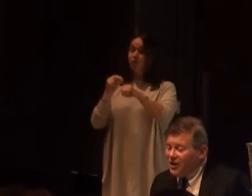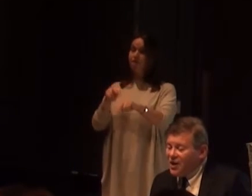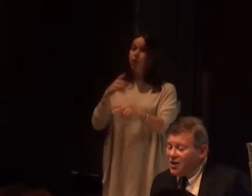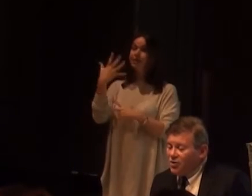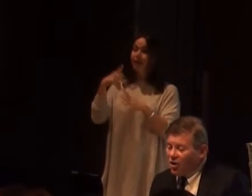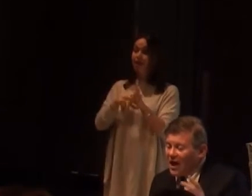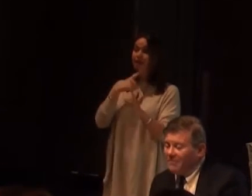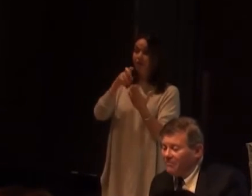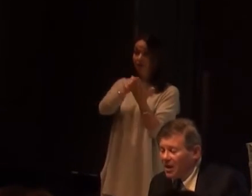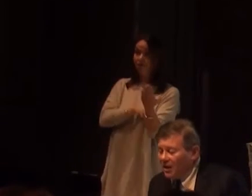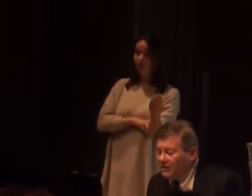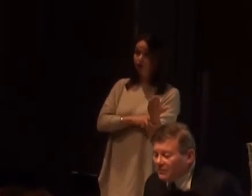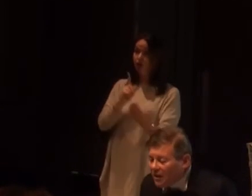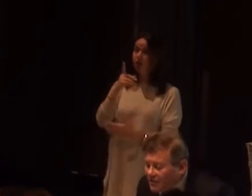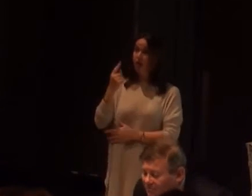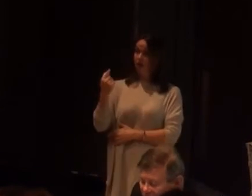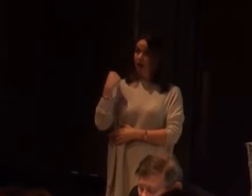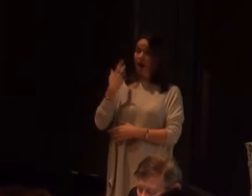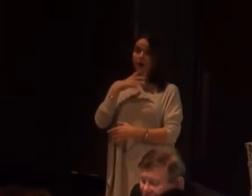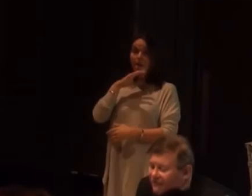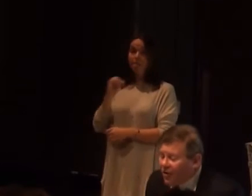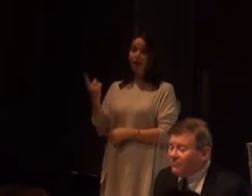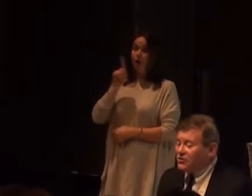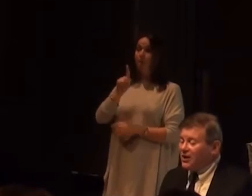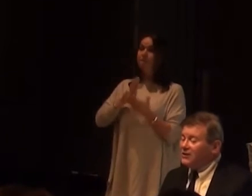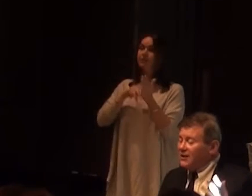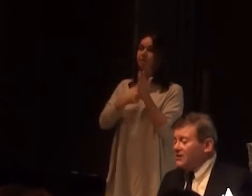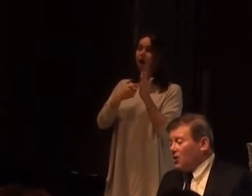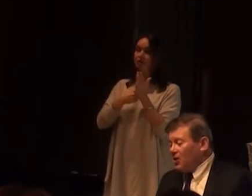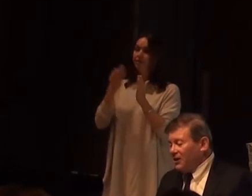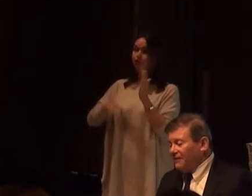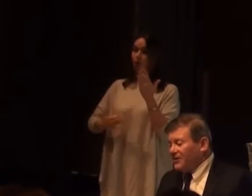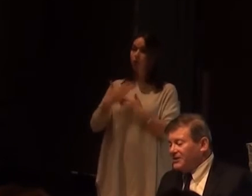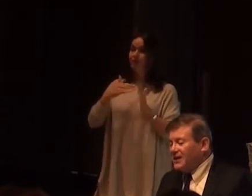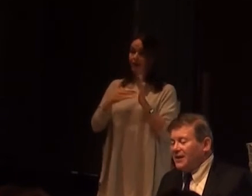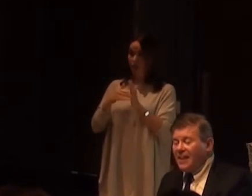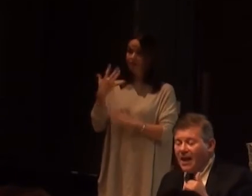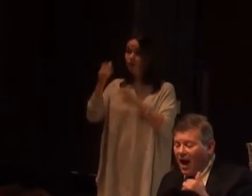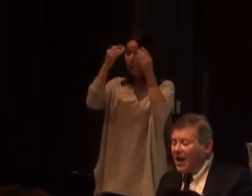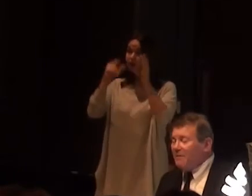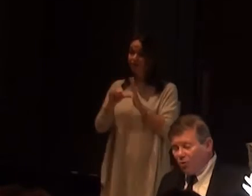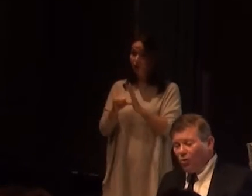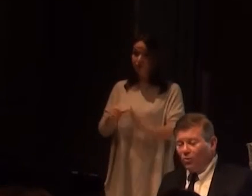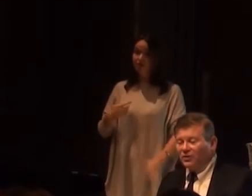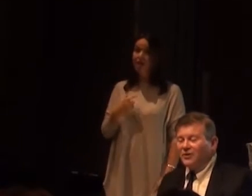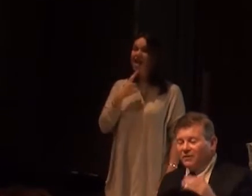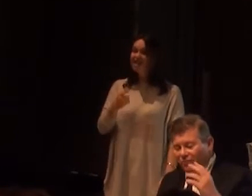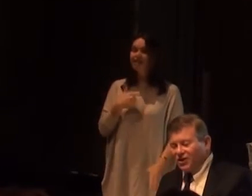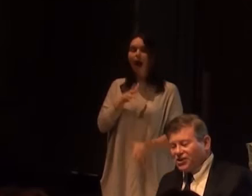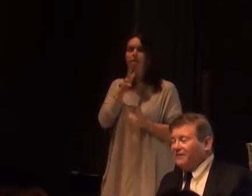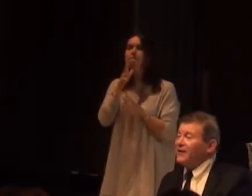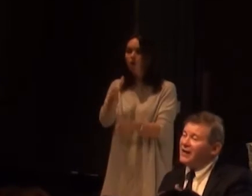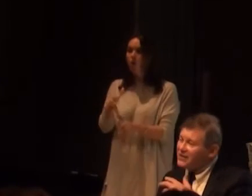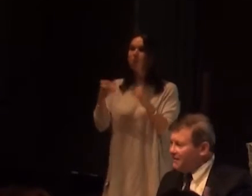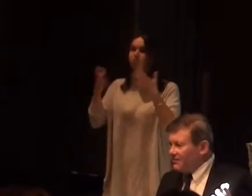convention. Who got up Mr Martin from New Zealand. He's got learning difficulties to say. I am appalled that